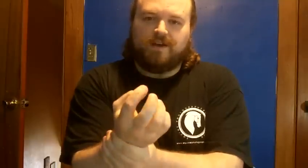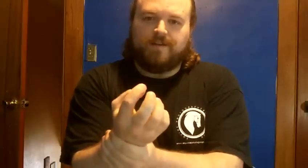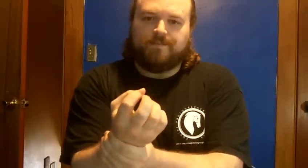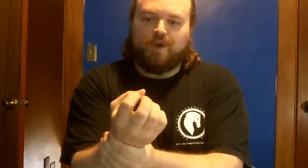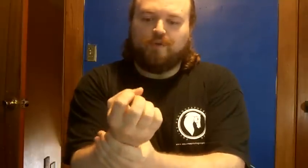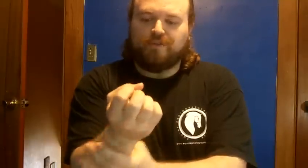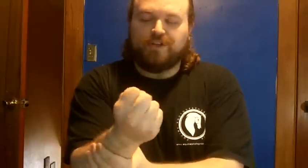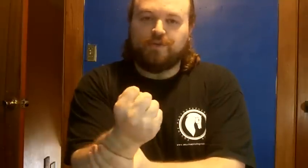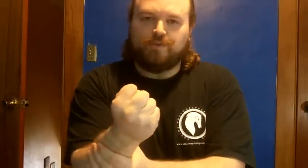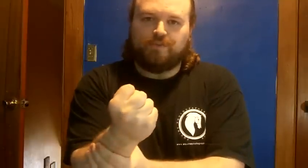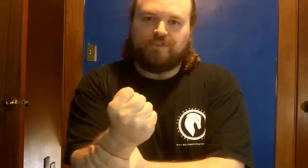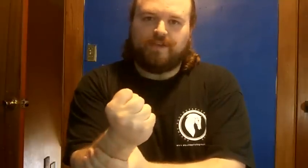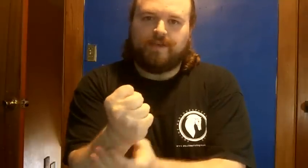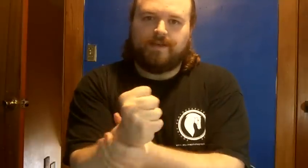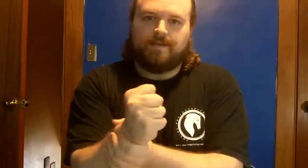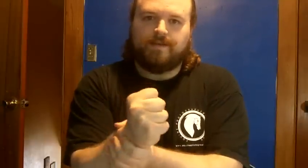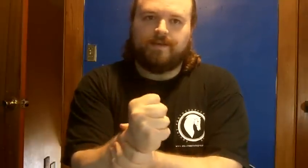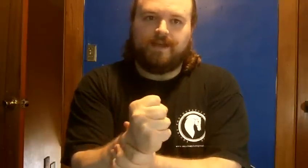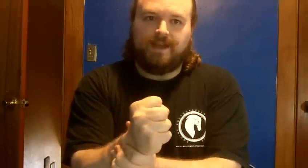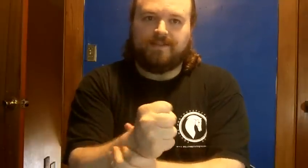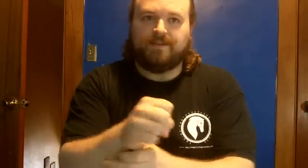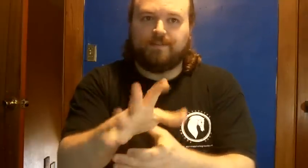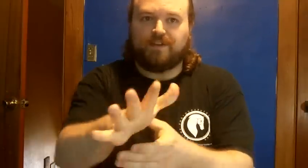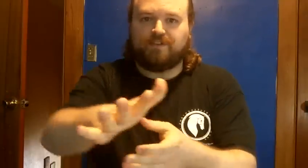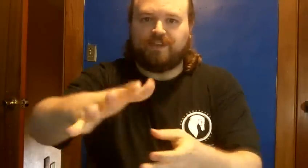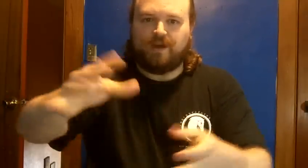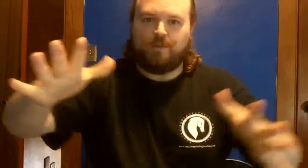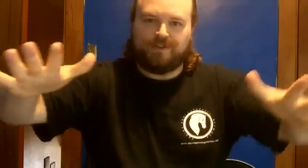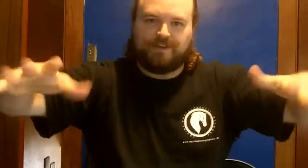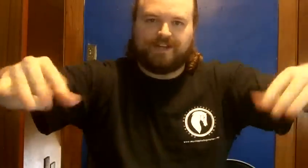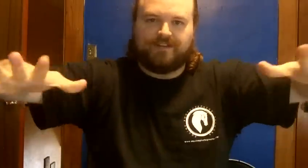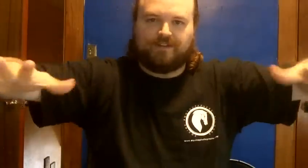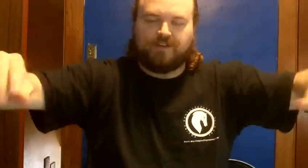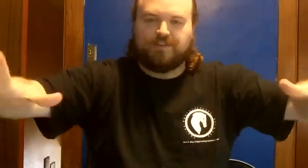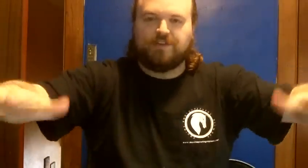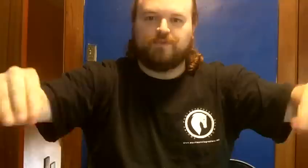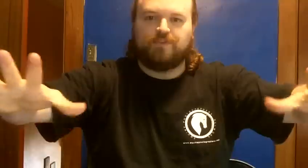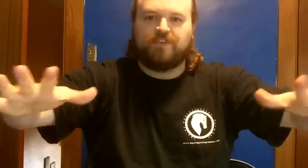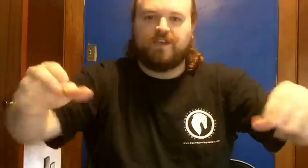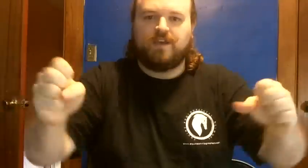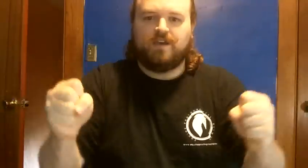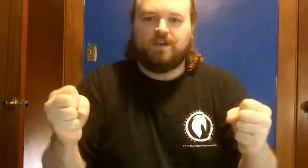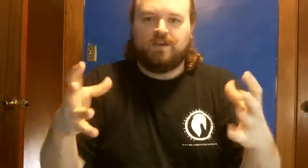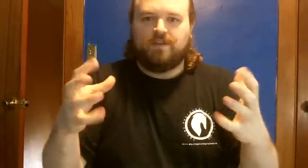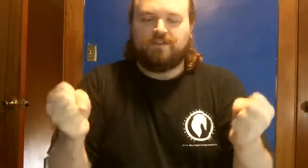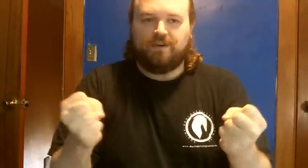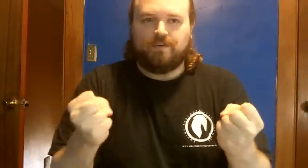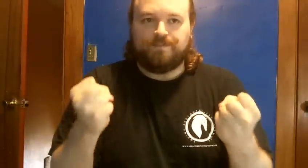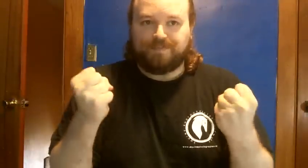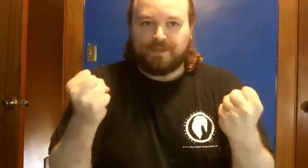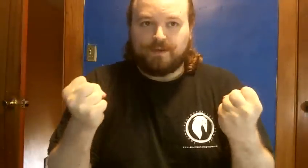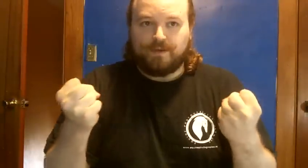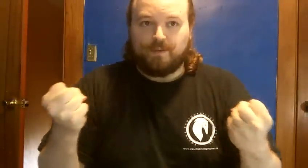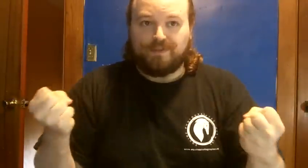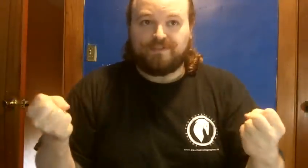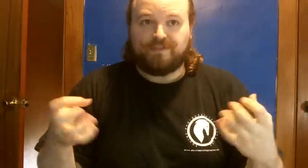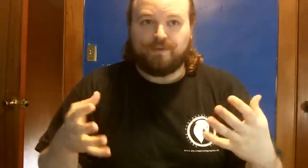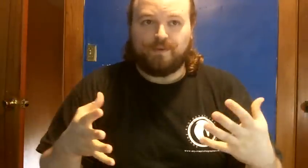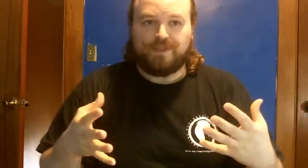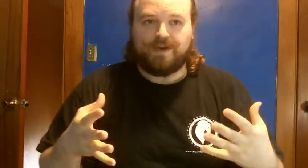overused and the muscles that open your hand are underused so with with